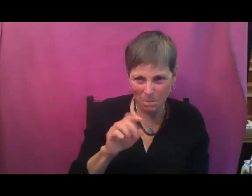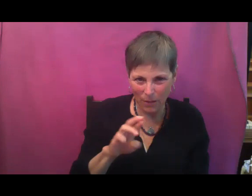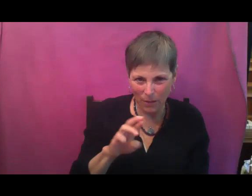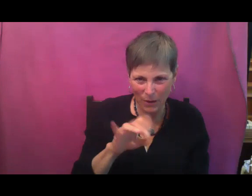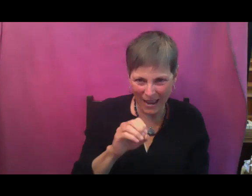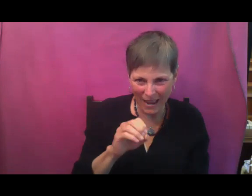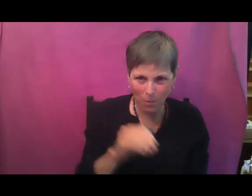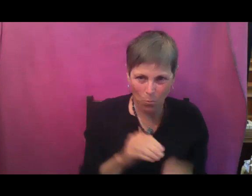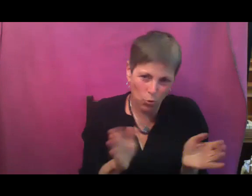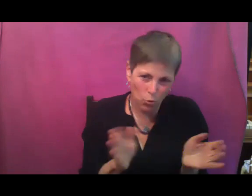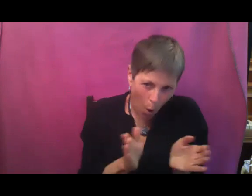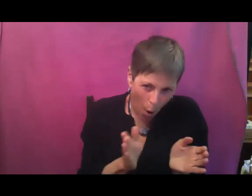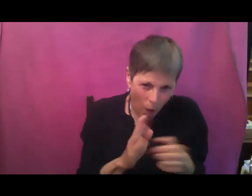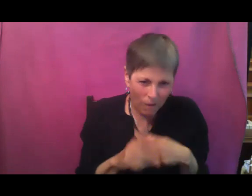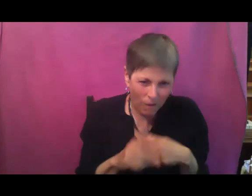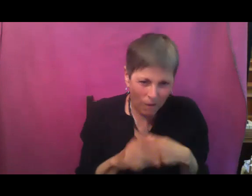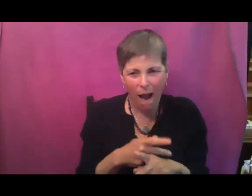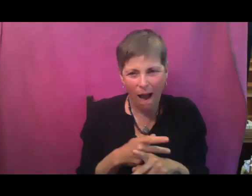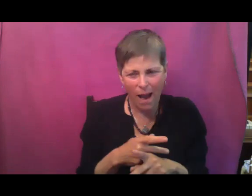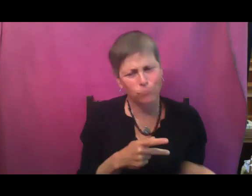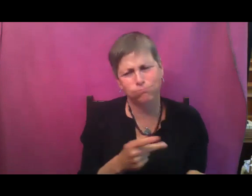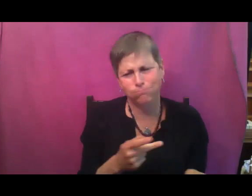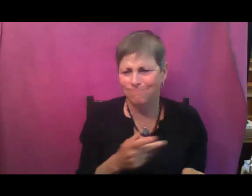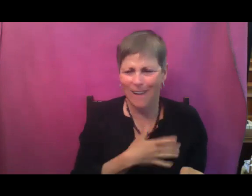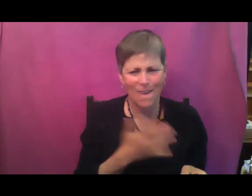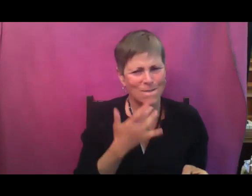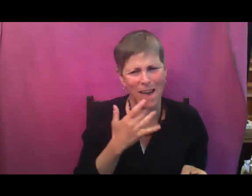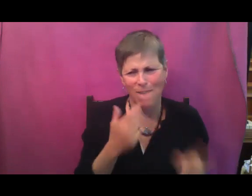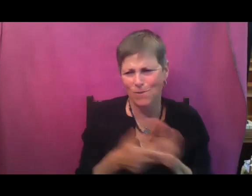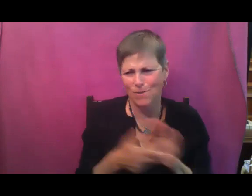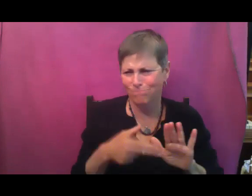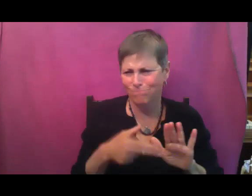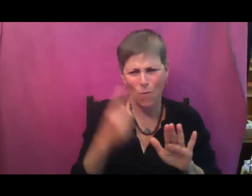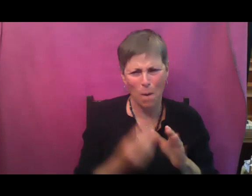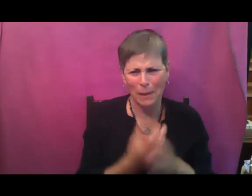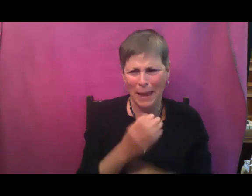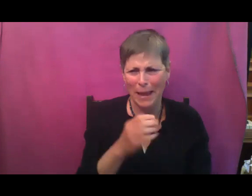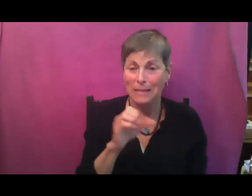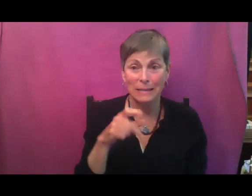cucumber variety, which is just one of my favorite names of all time. Space Master 80.